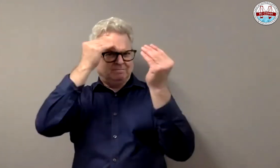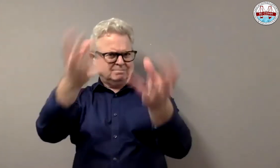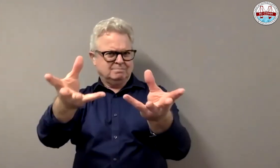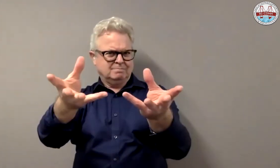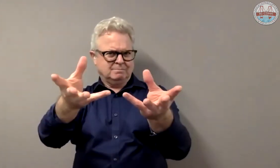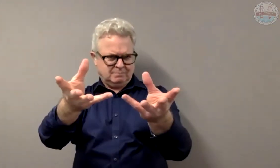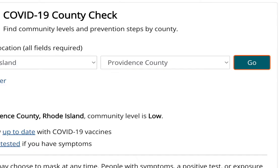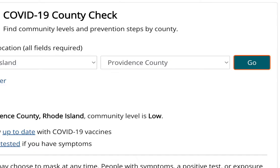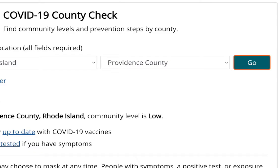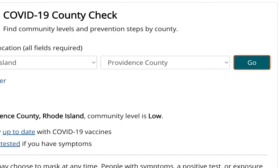high.